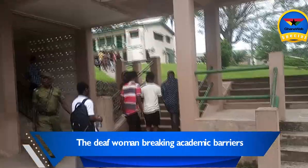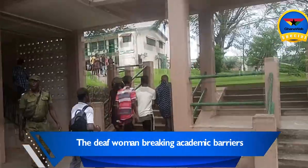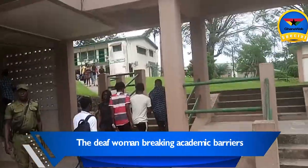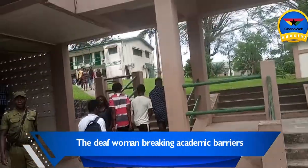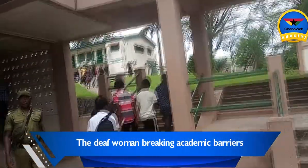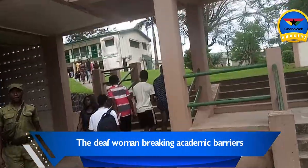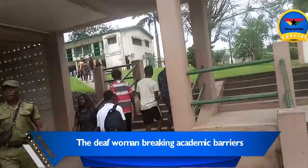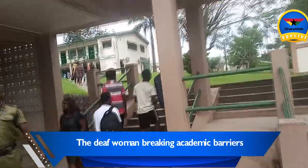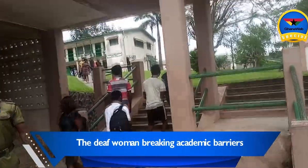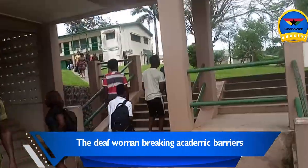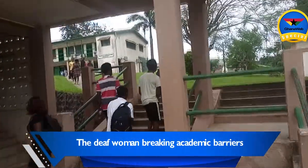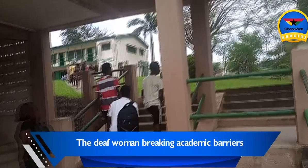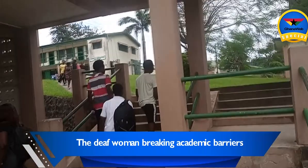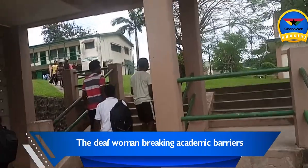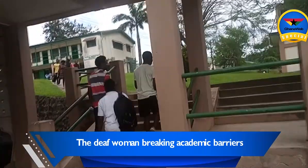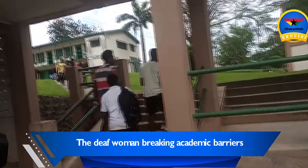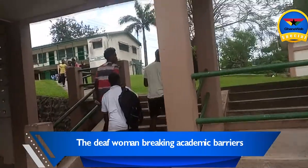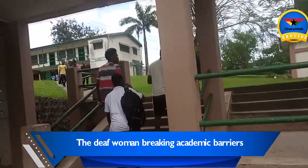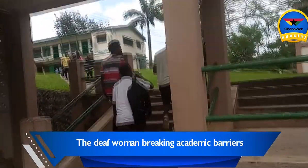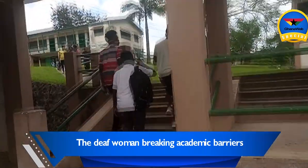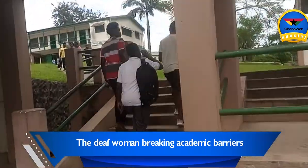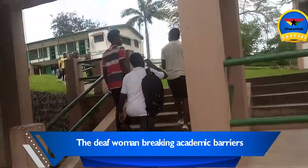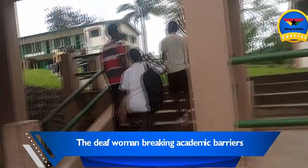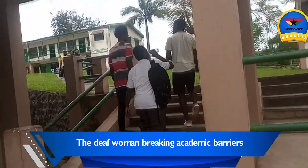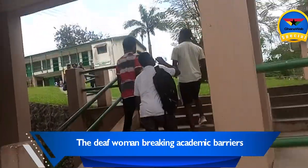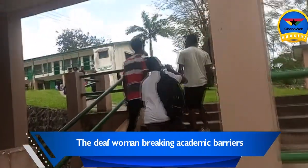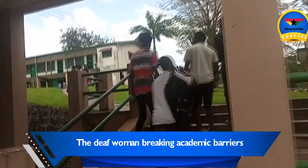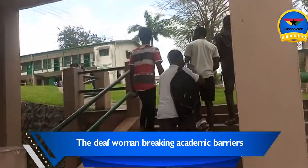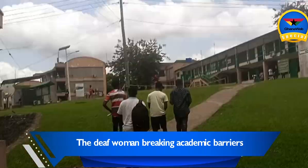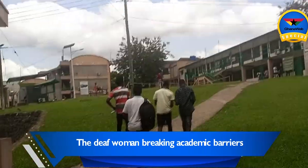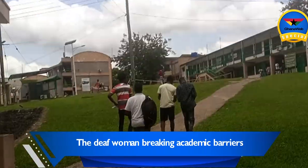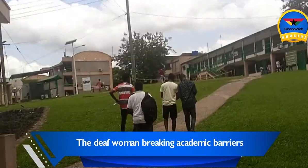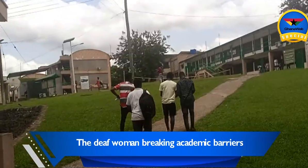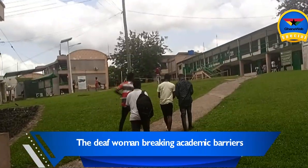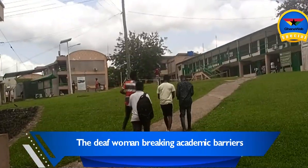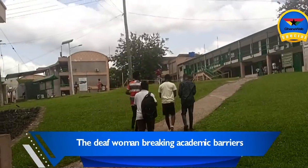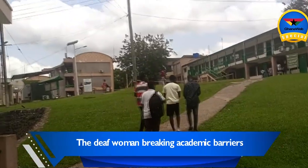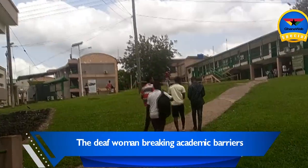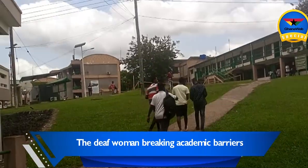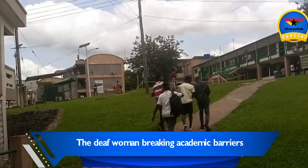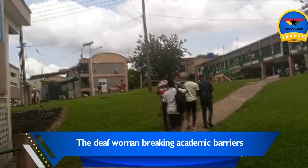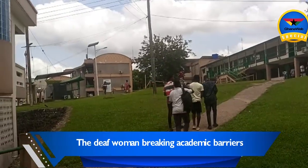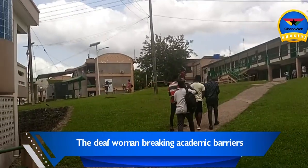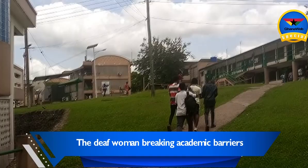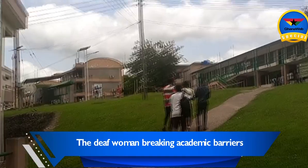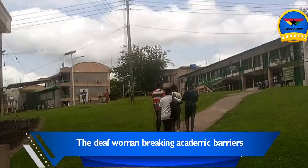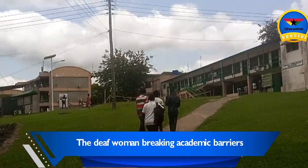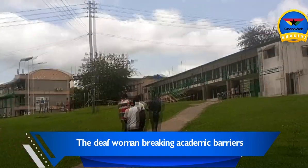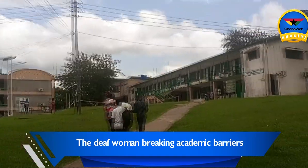anytime they gain admission. He said everyone has the right to education, adding that Lydia defied all